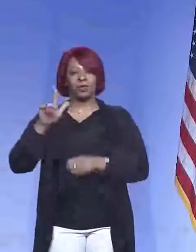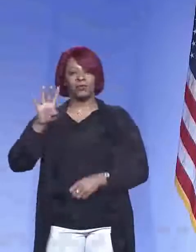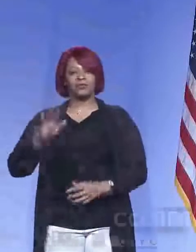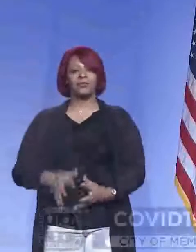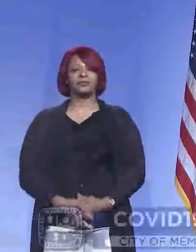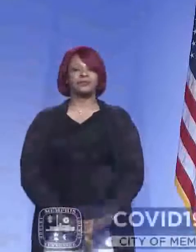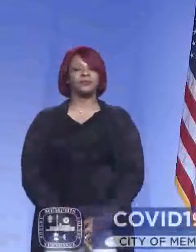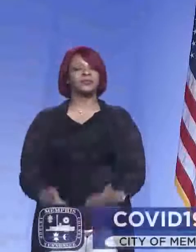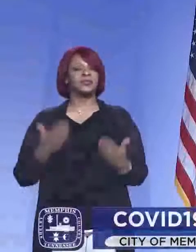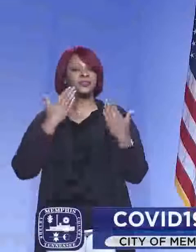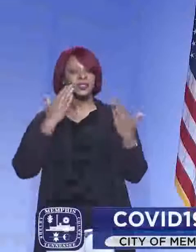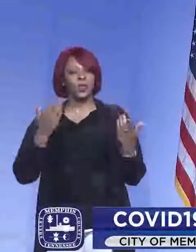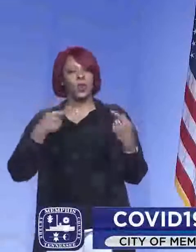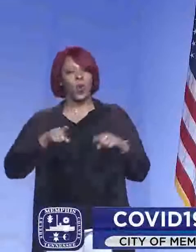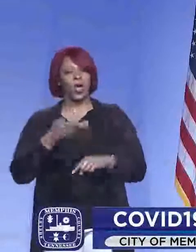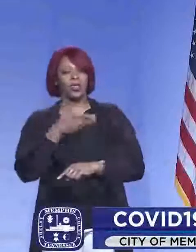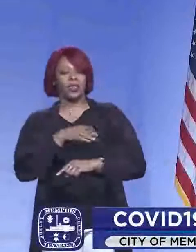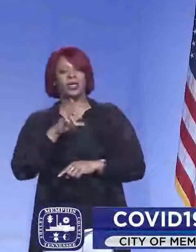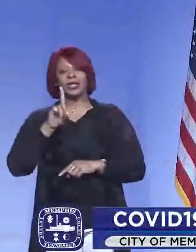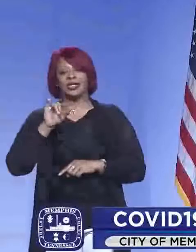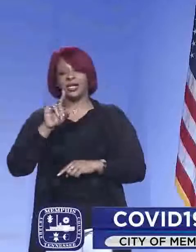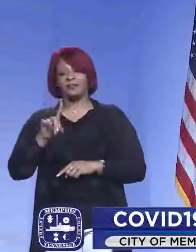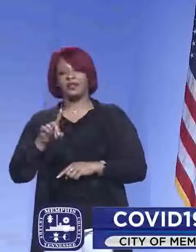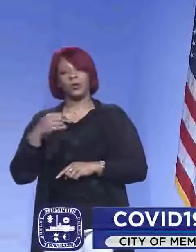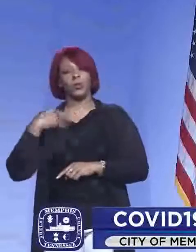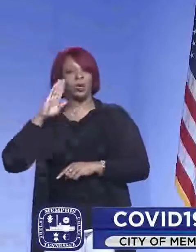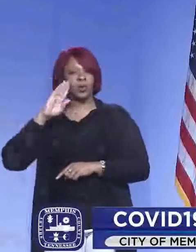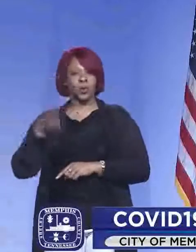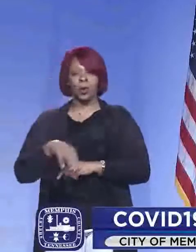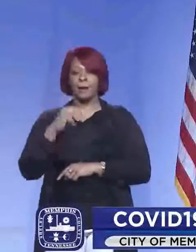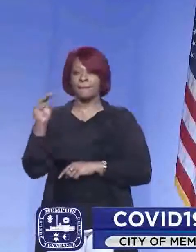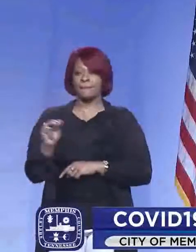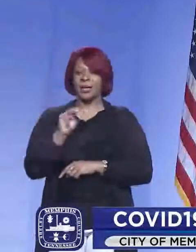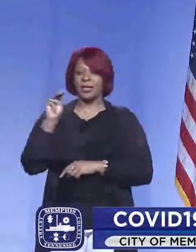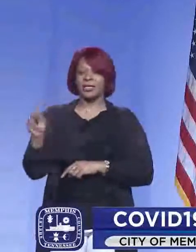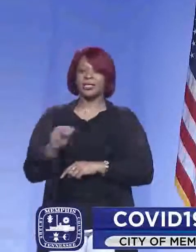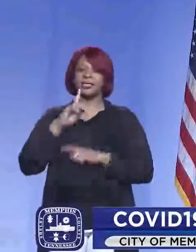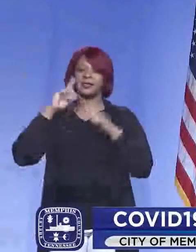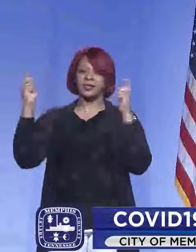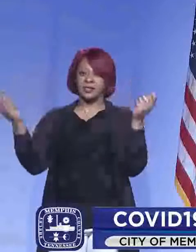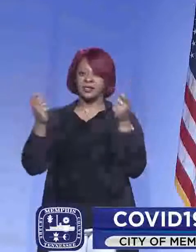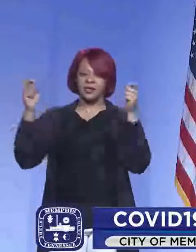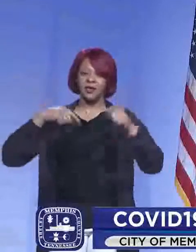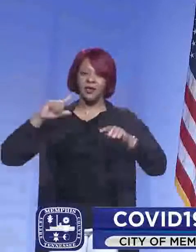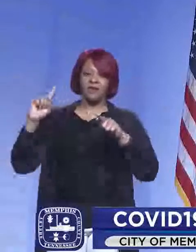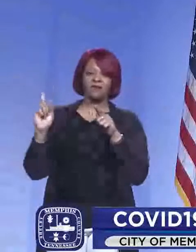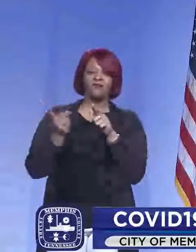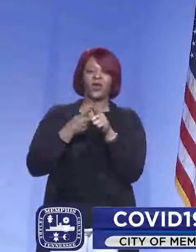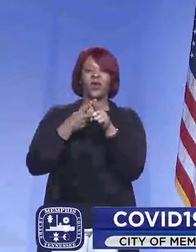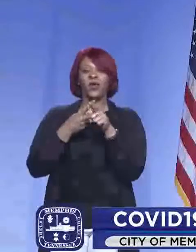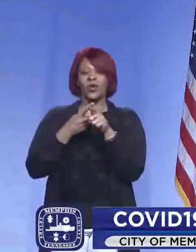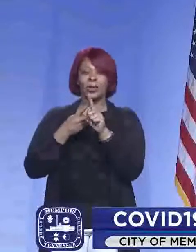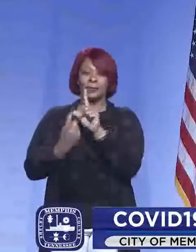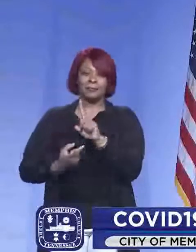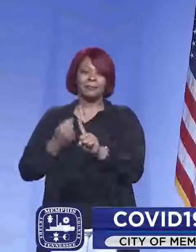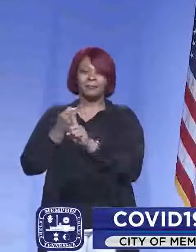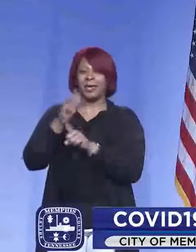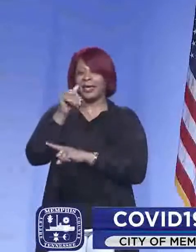Thanks, David. While I have you standing there, as you well know, Monday is the anniversary of our first confirmed case,